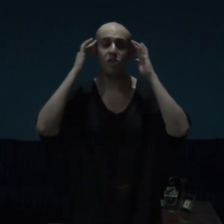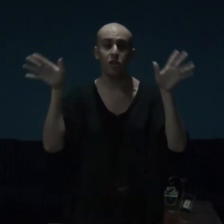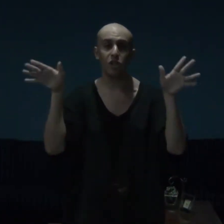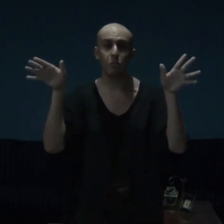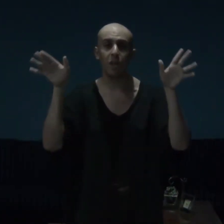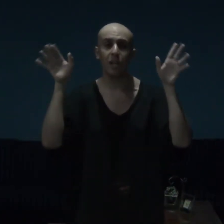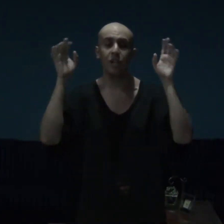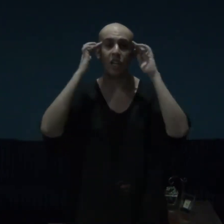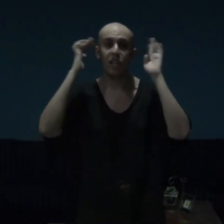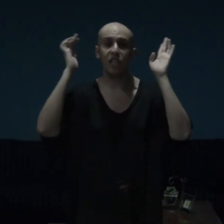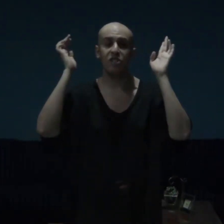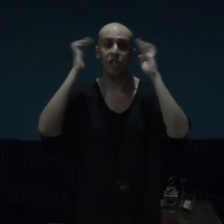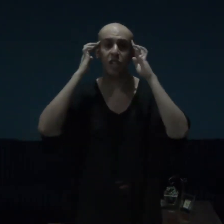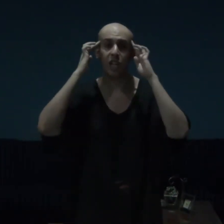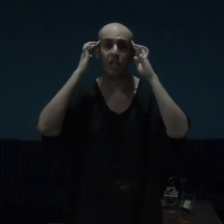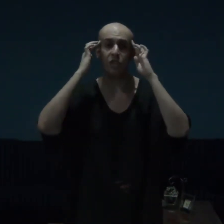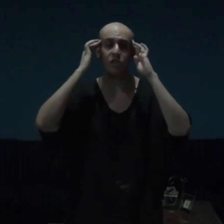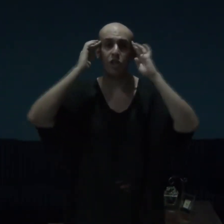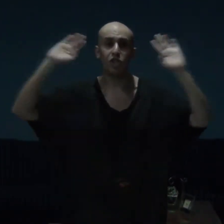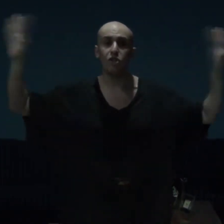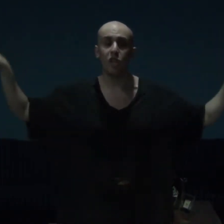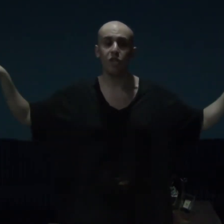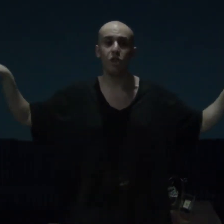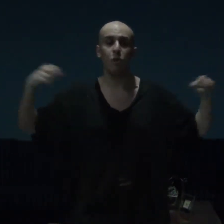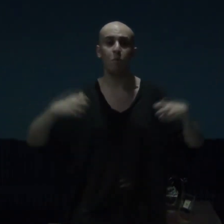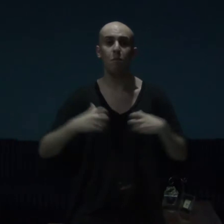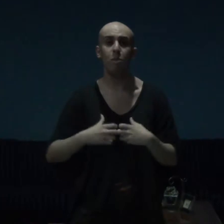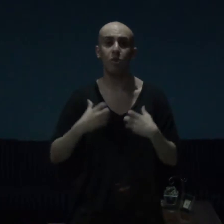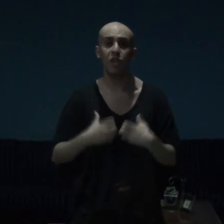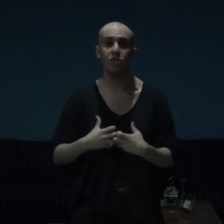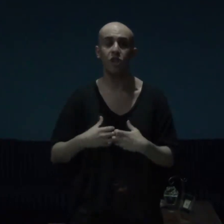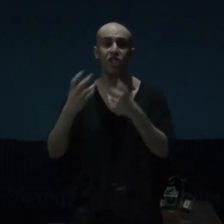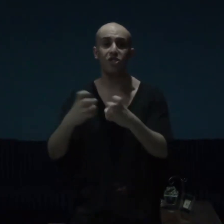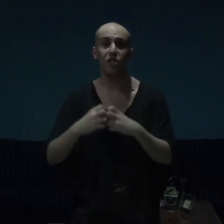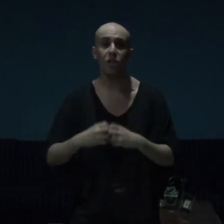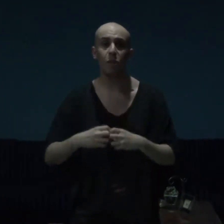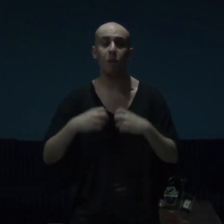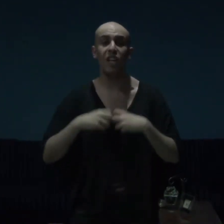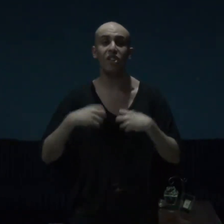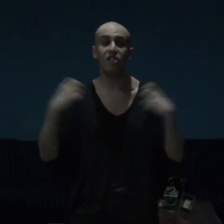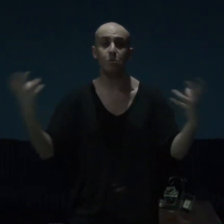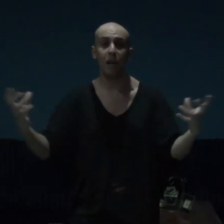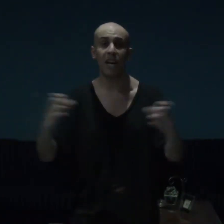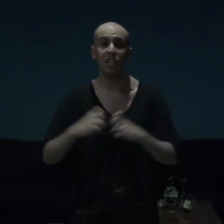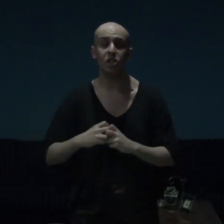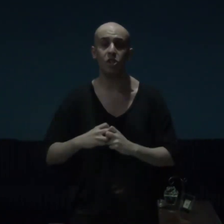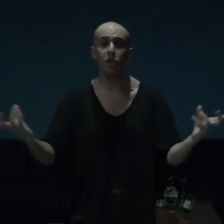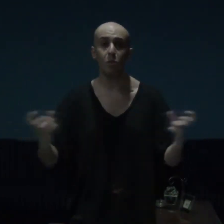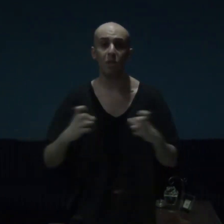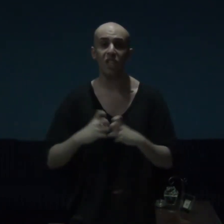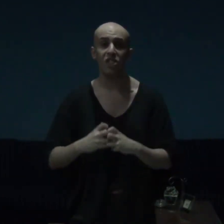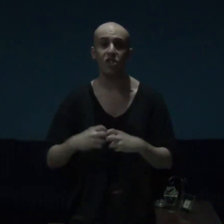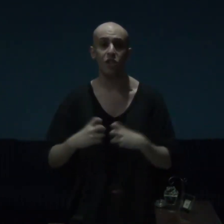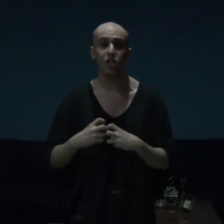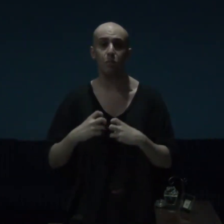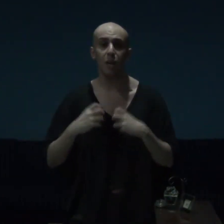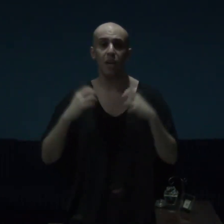this man, guys and gals, does not remember it, his name, and his past, which means, this man